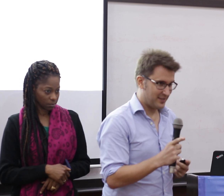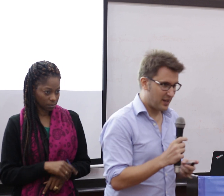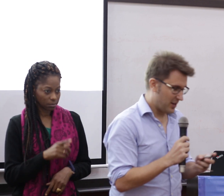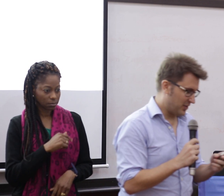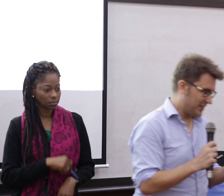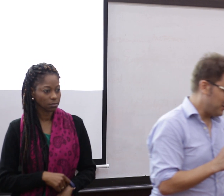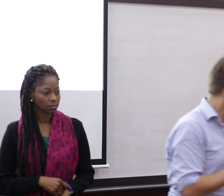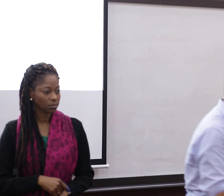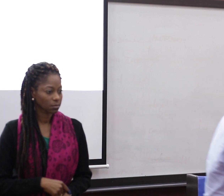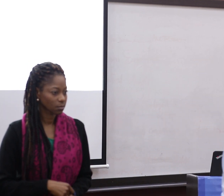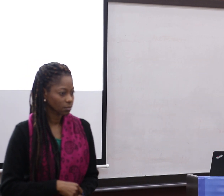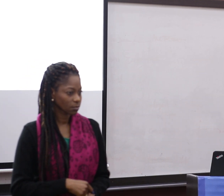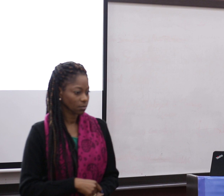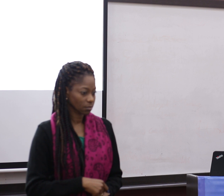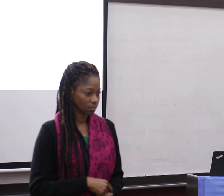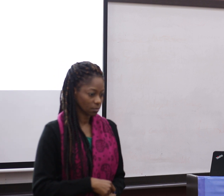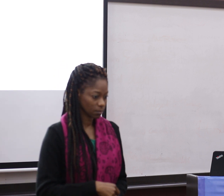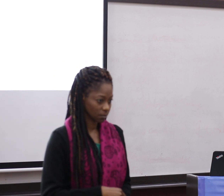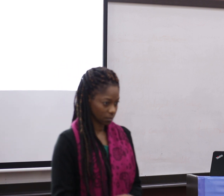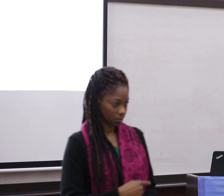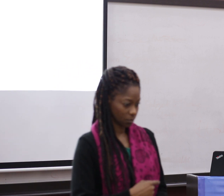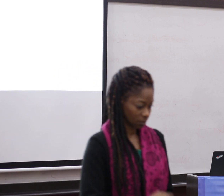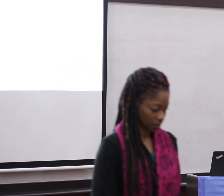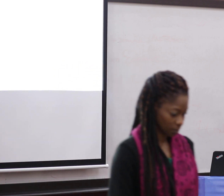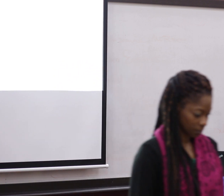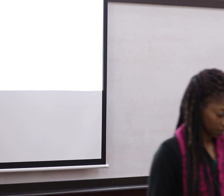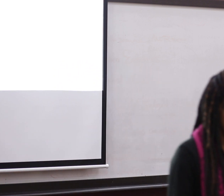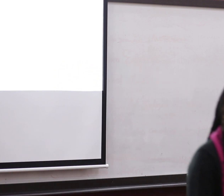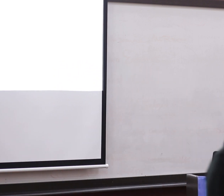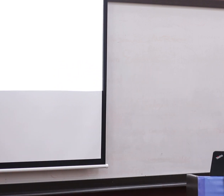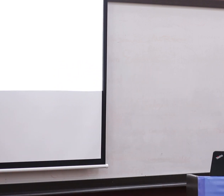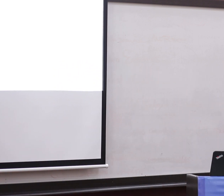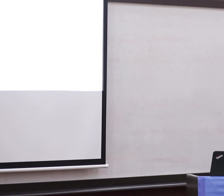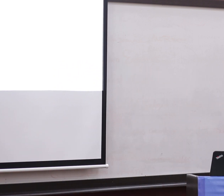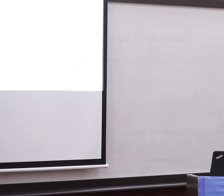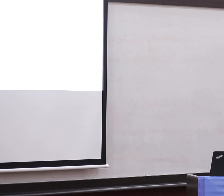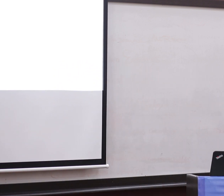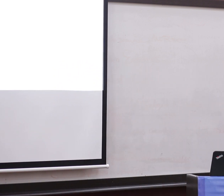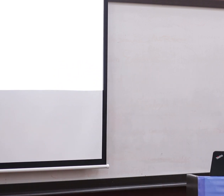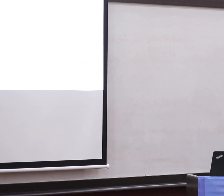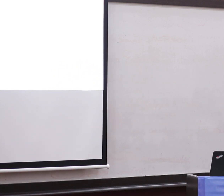Thank you for another great presentation. And our next presenter,